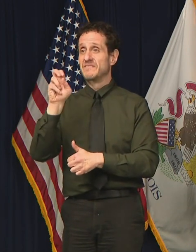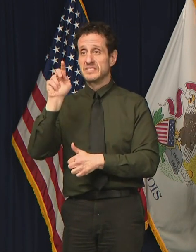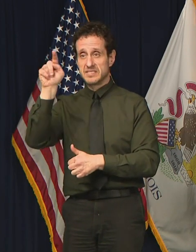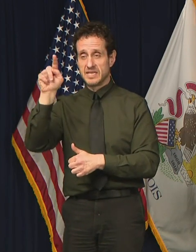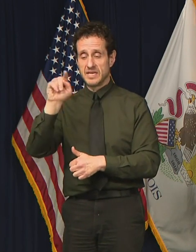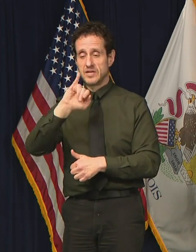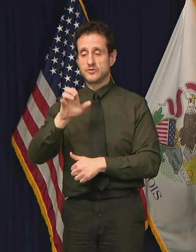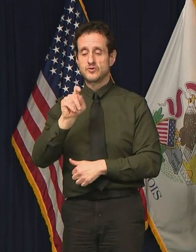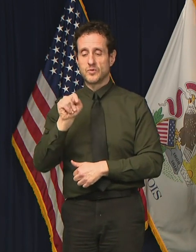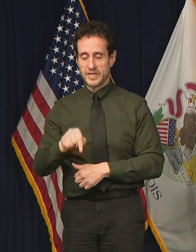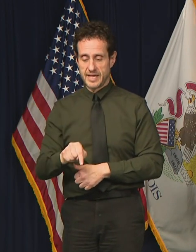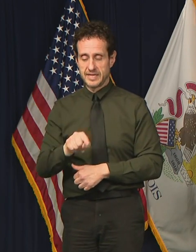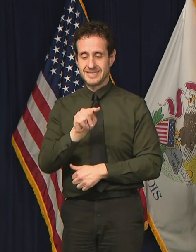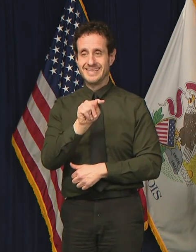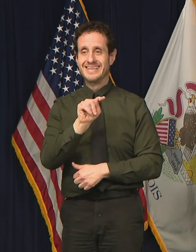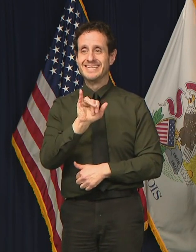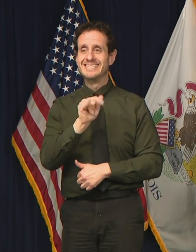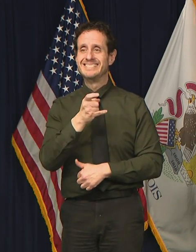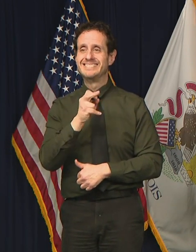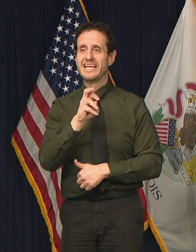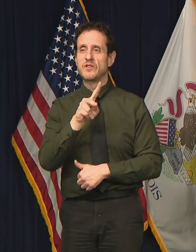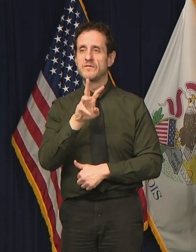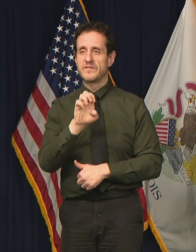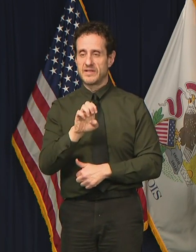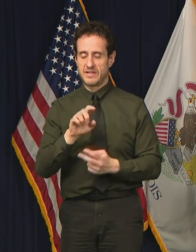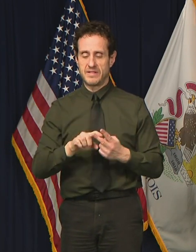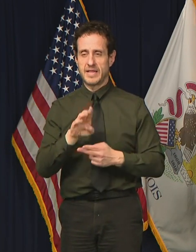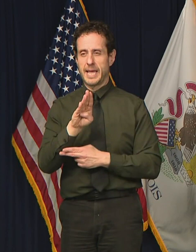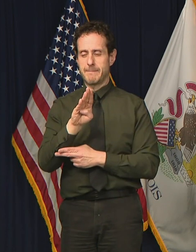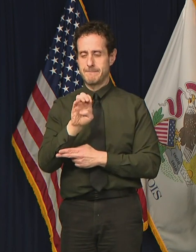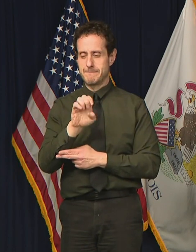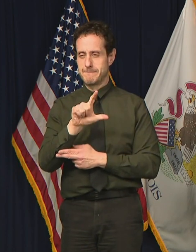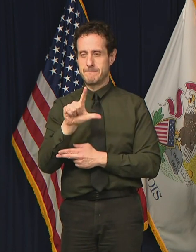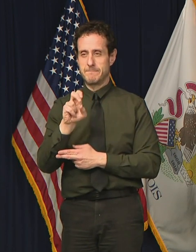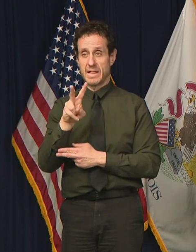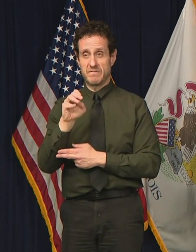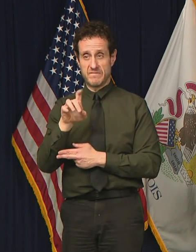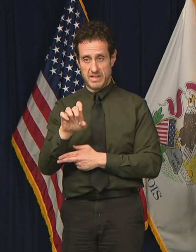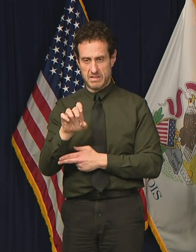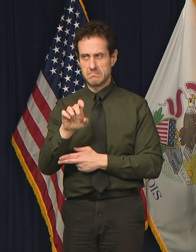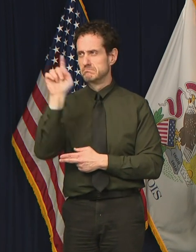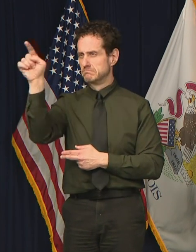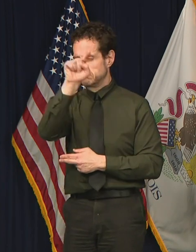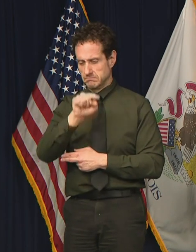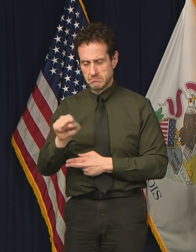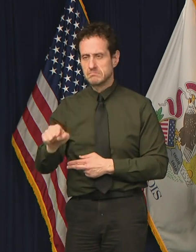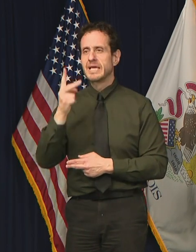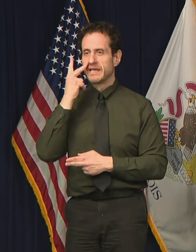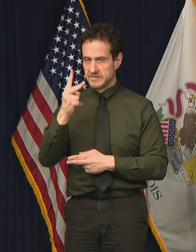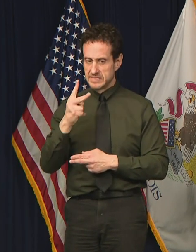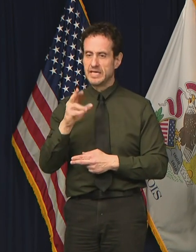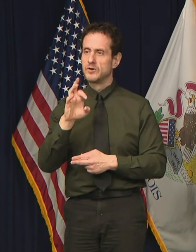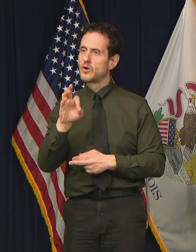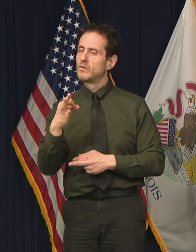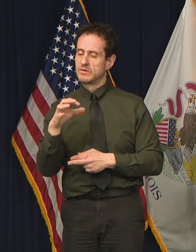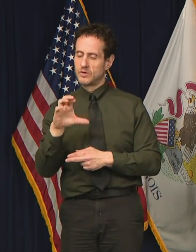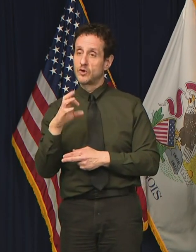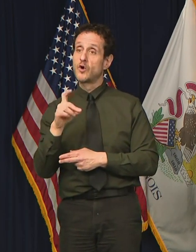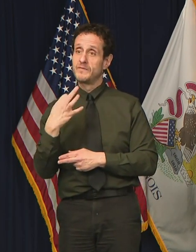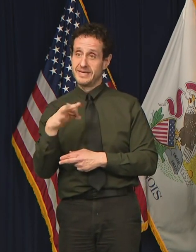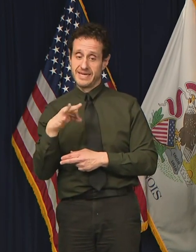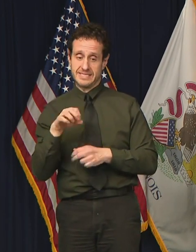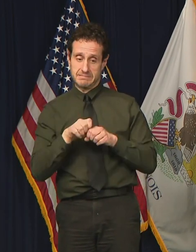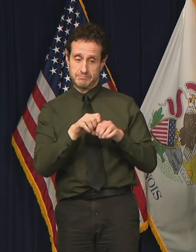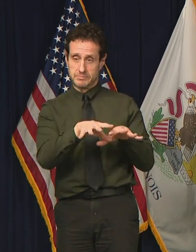Taylorville and Belleville have all seen clusters of cases. Public health officials continue to provide